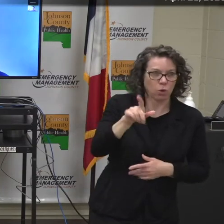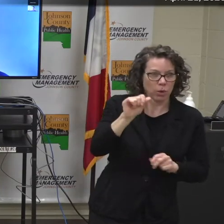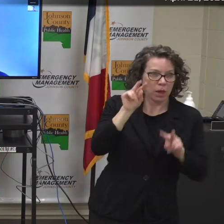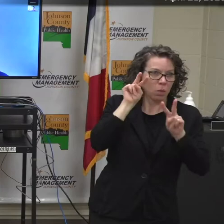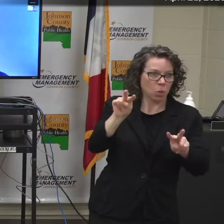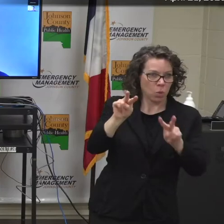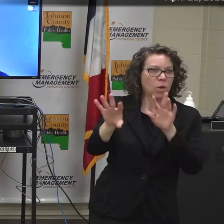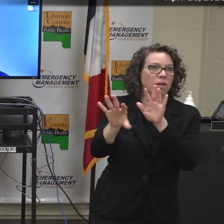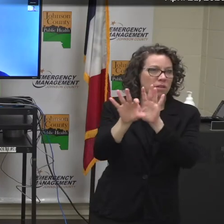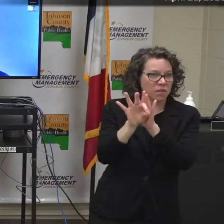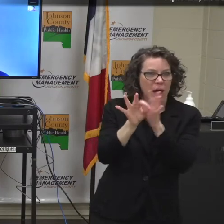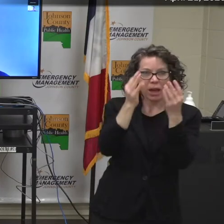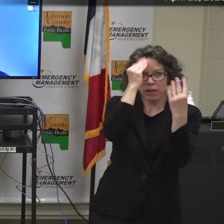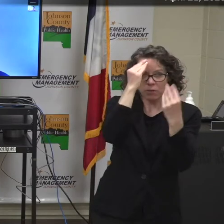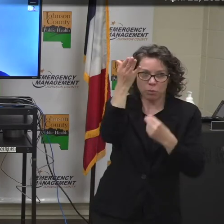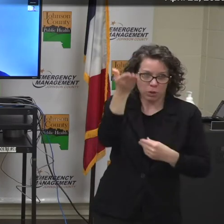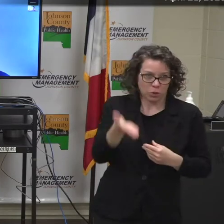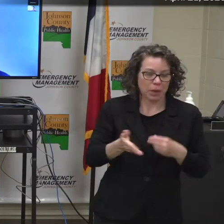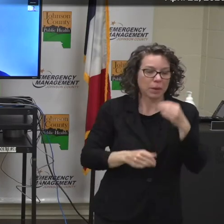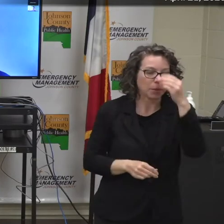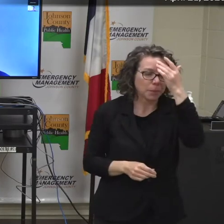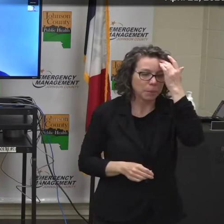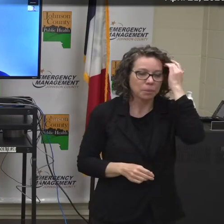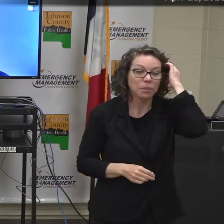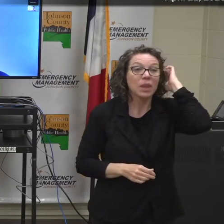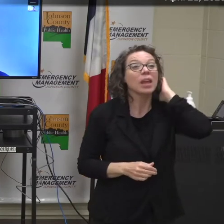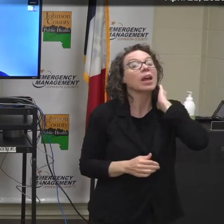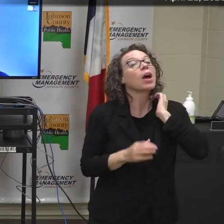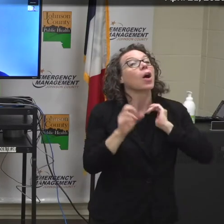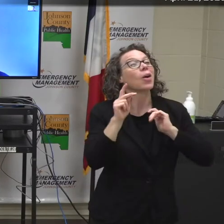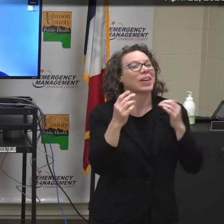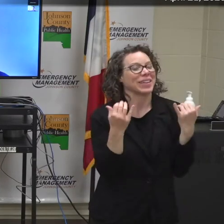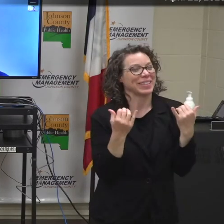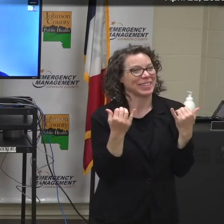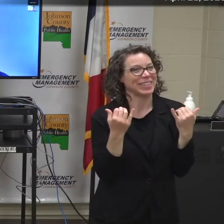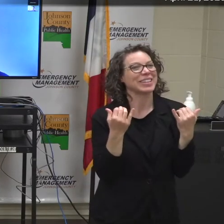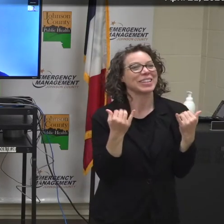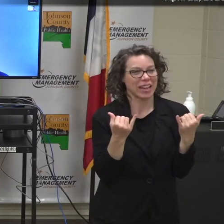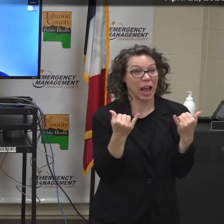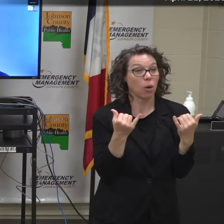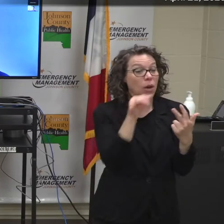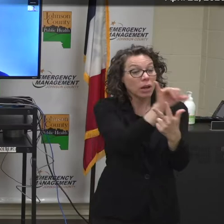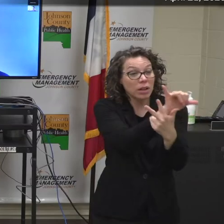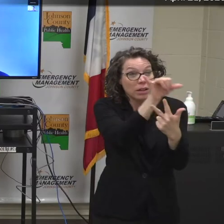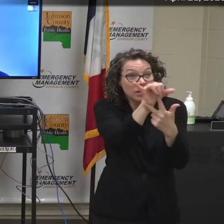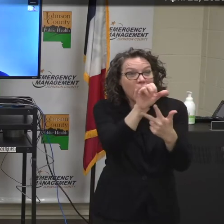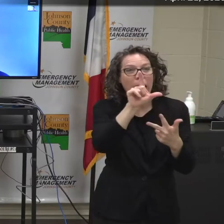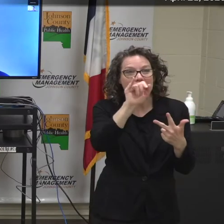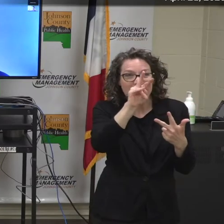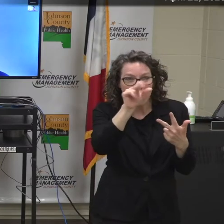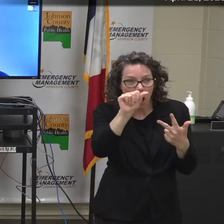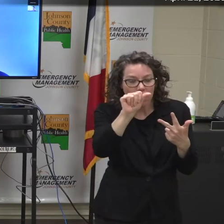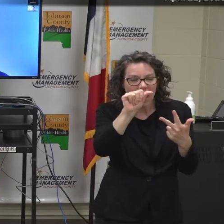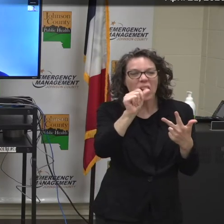Facebook Live event. So now I'm going to say the same message in Lingala.